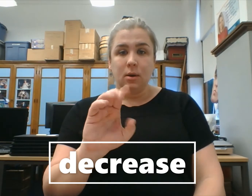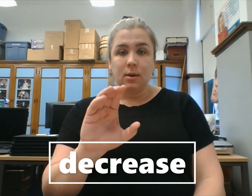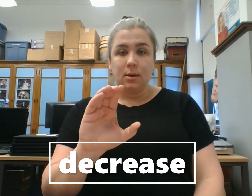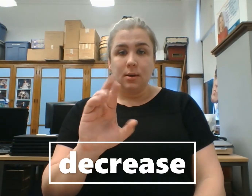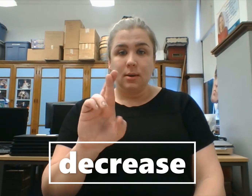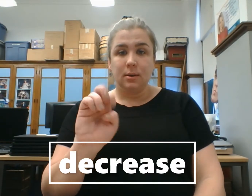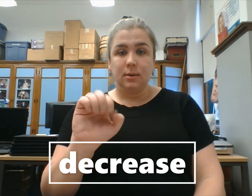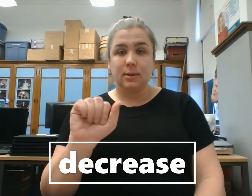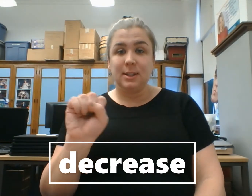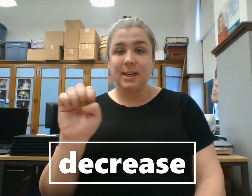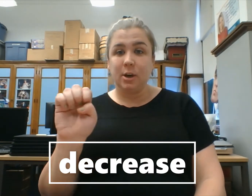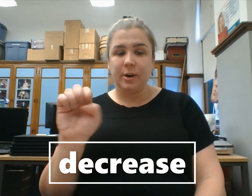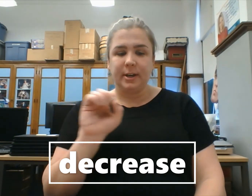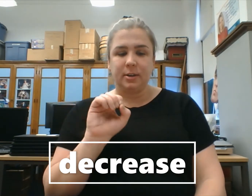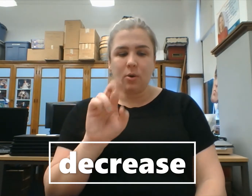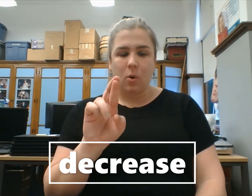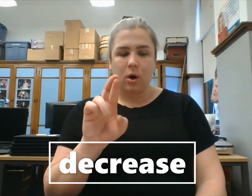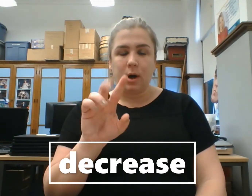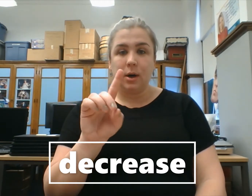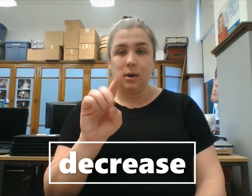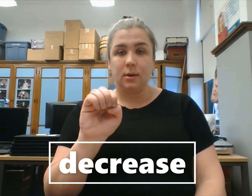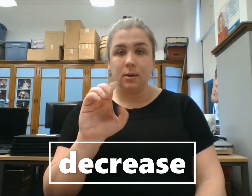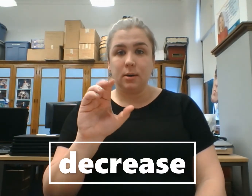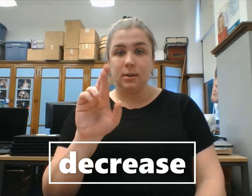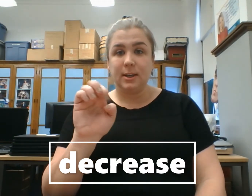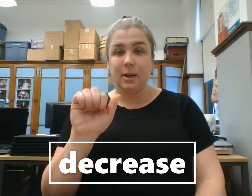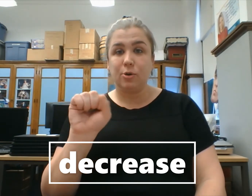Noun. Decrease. decrease.